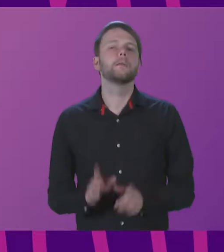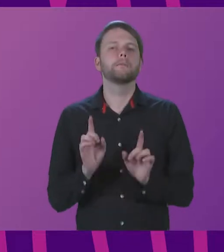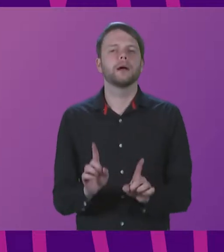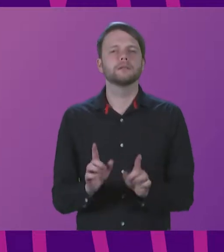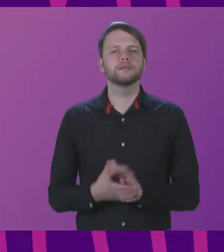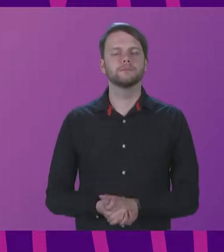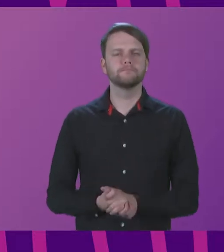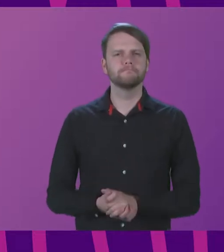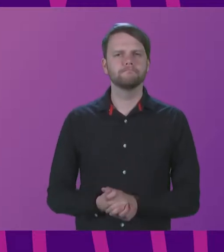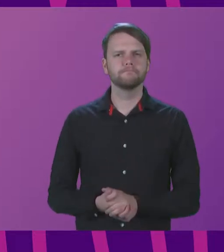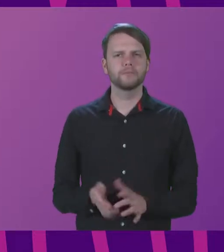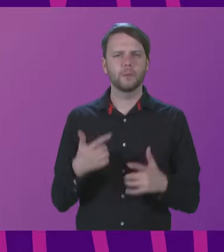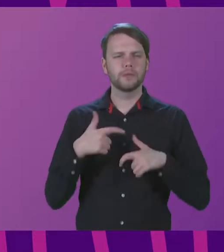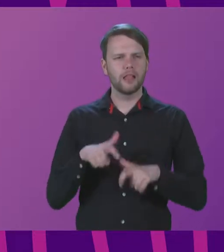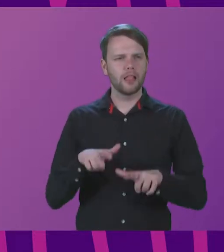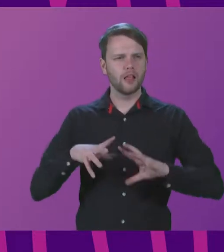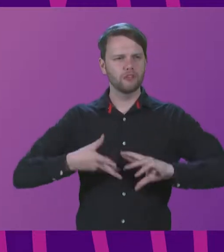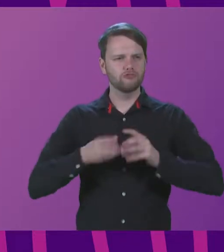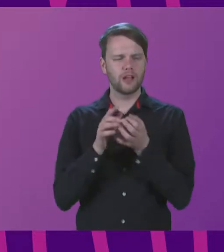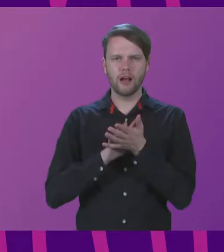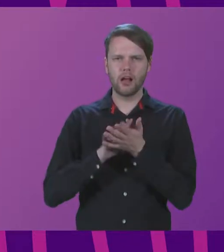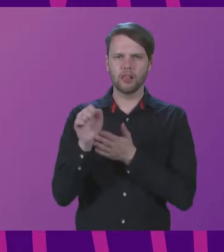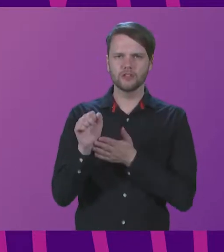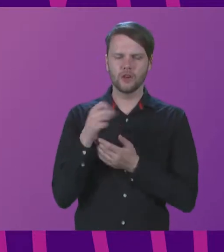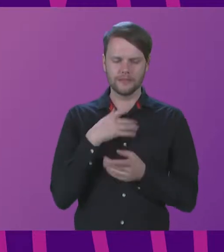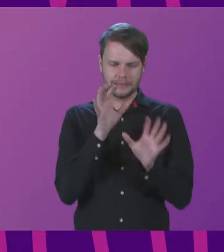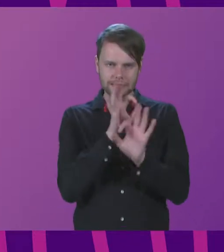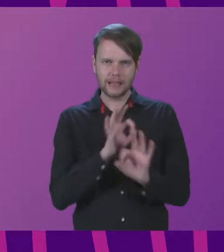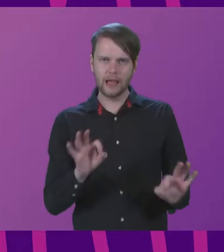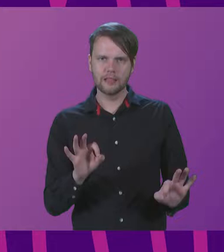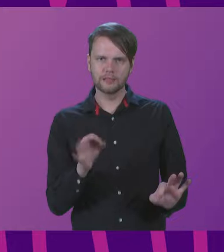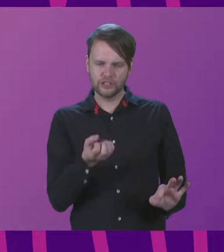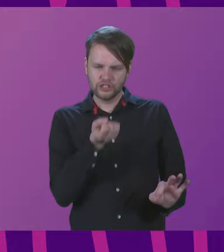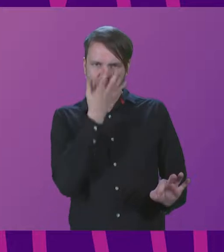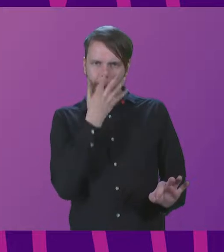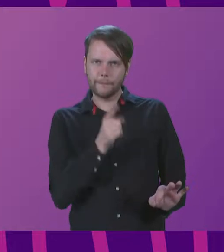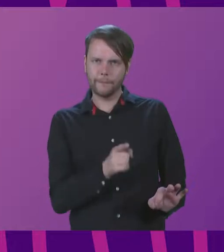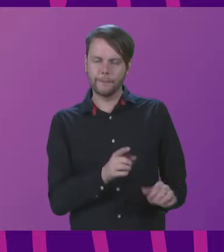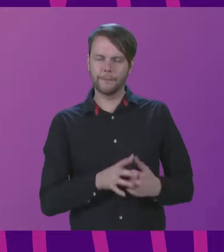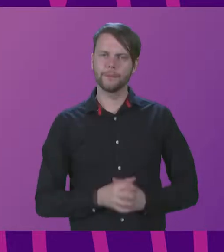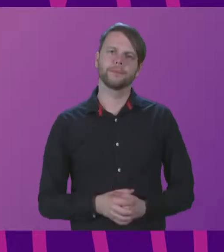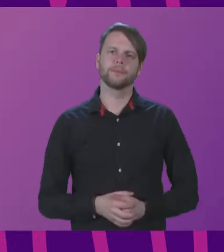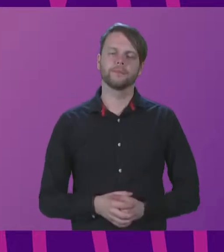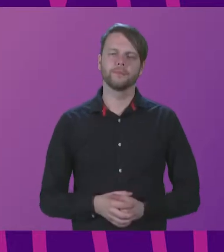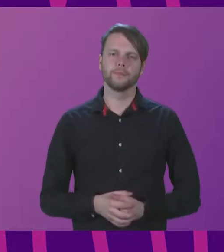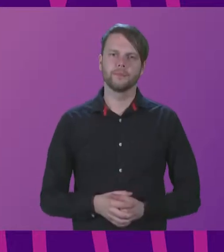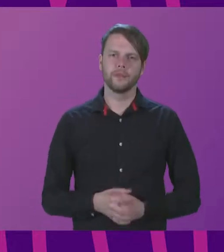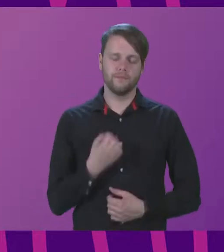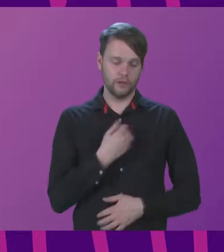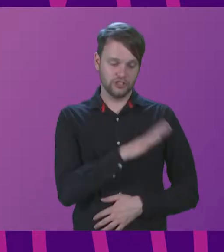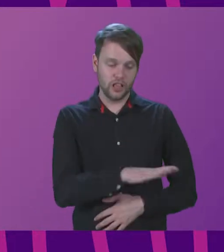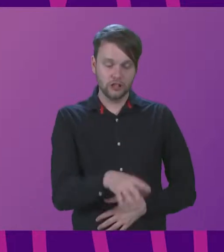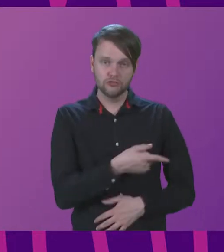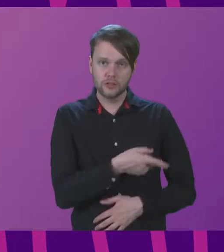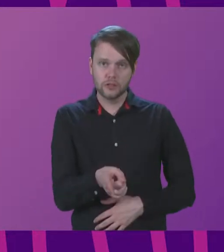we seem to create a culture of silence and shame. To our children.